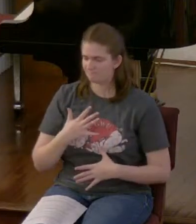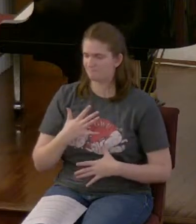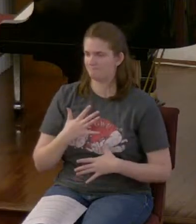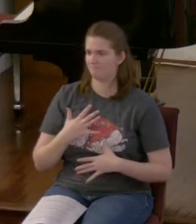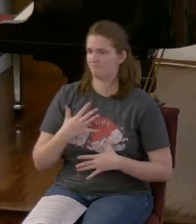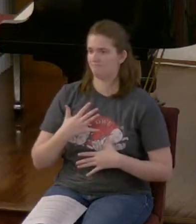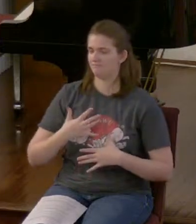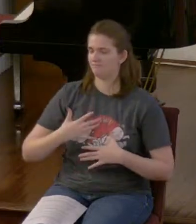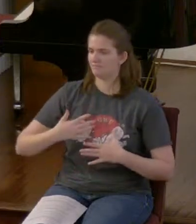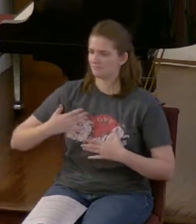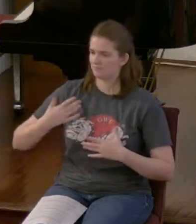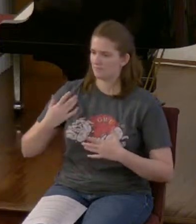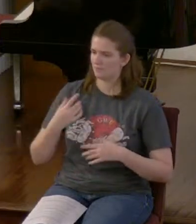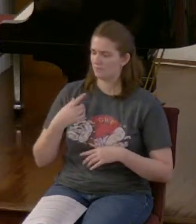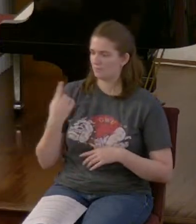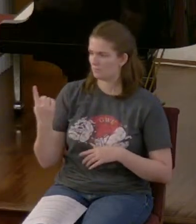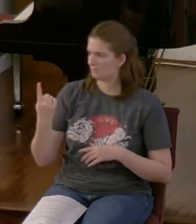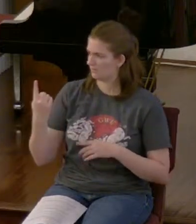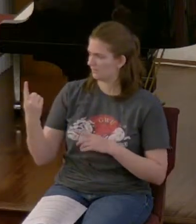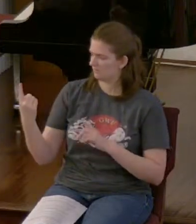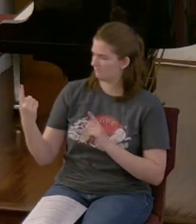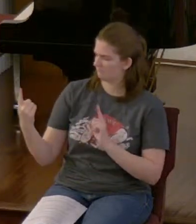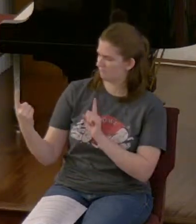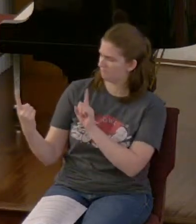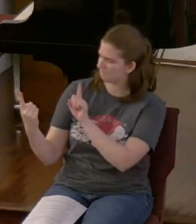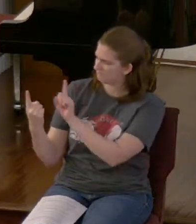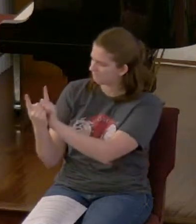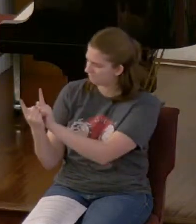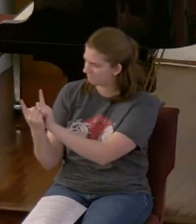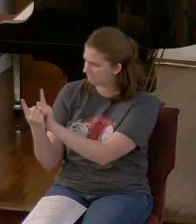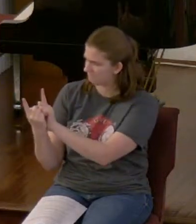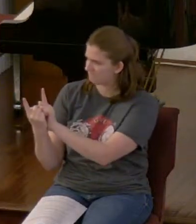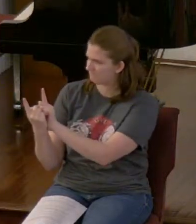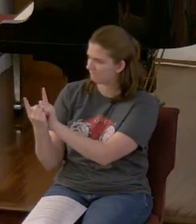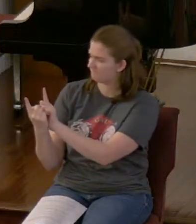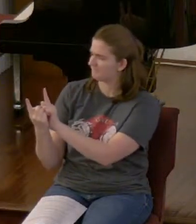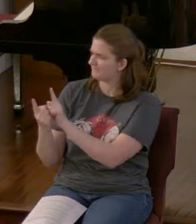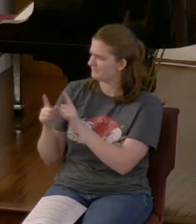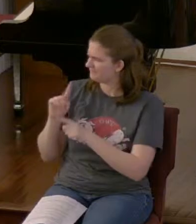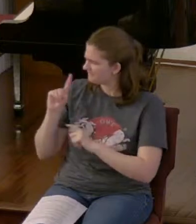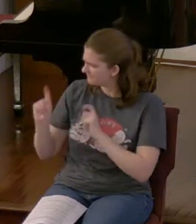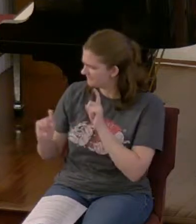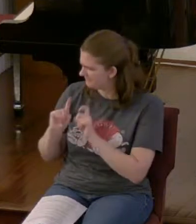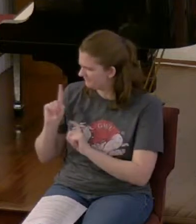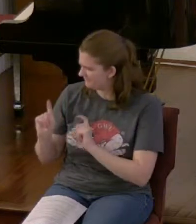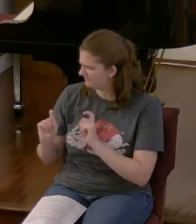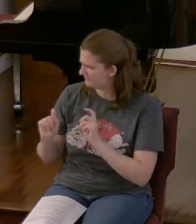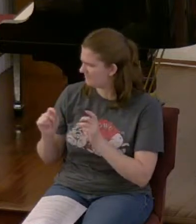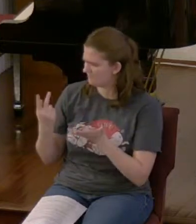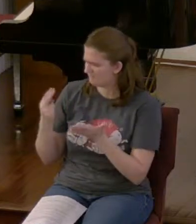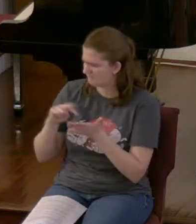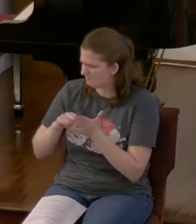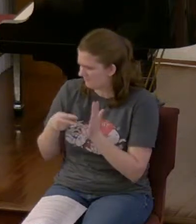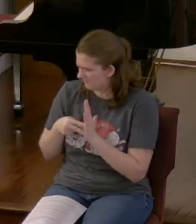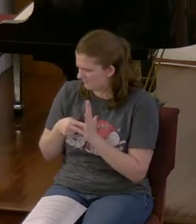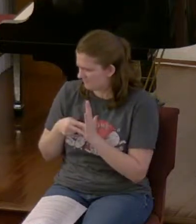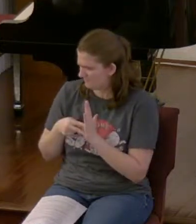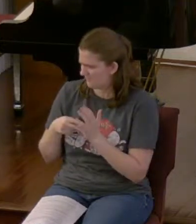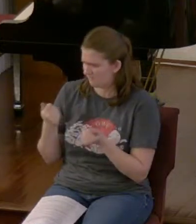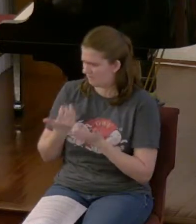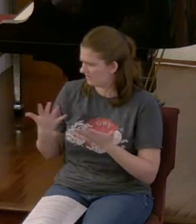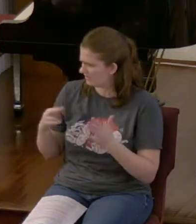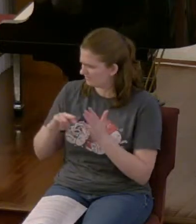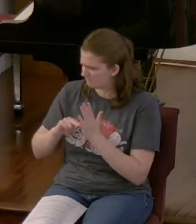I approached one of those who were standing by and began asking him the exact meaning of all of